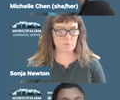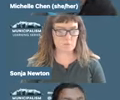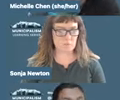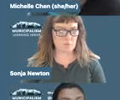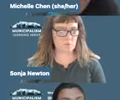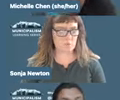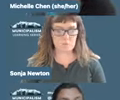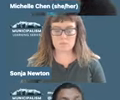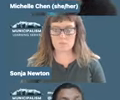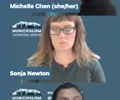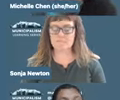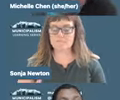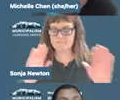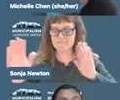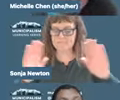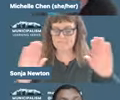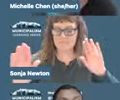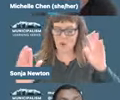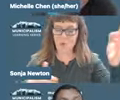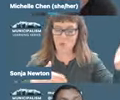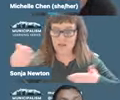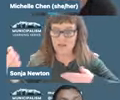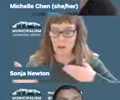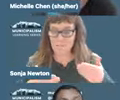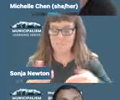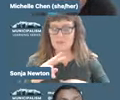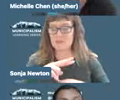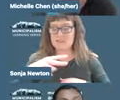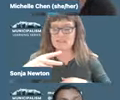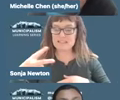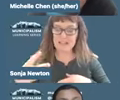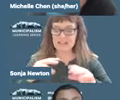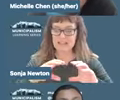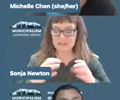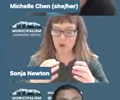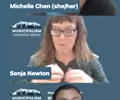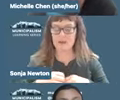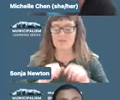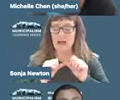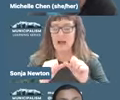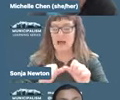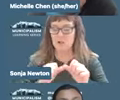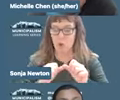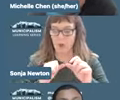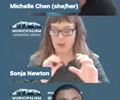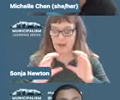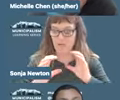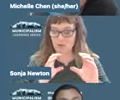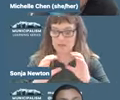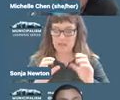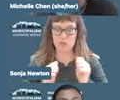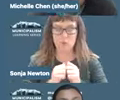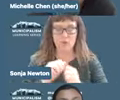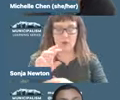Okay, welcome everyone to the second installment of an ongoing conversation on Municipalism.